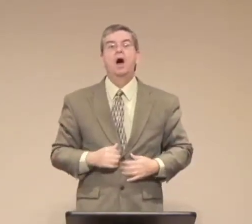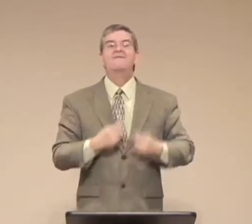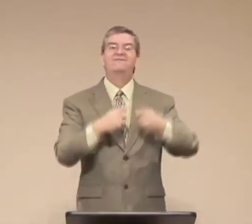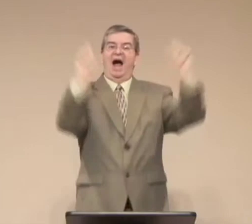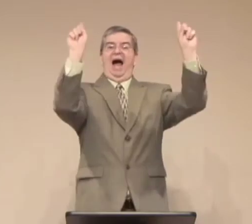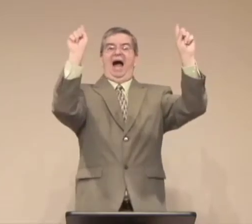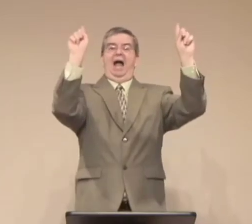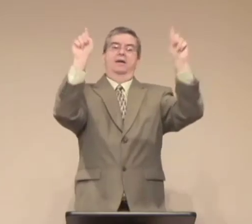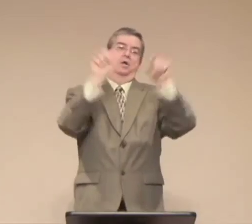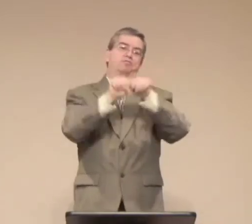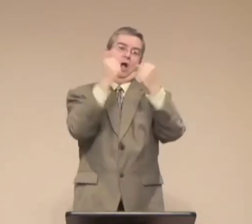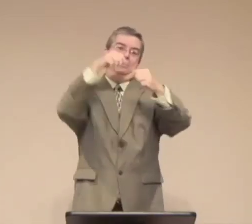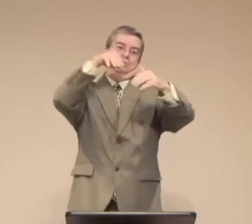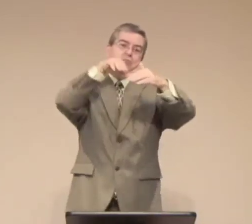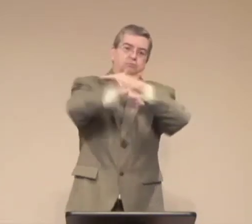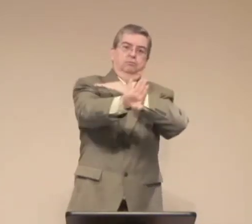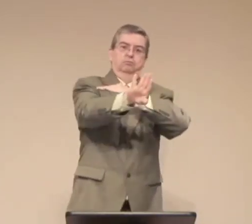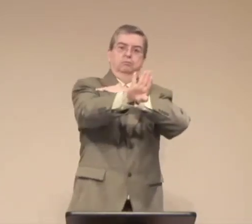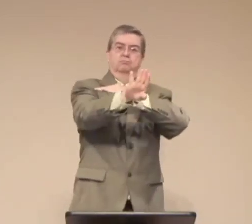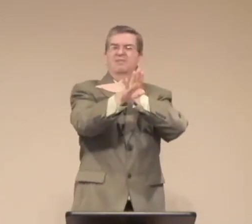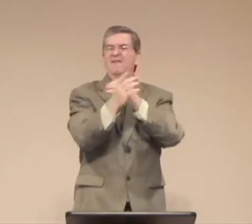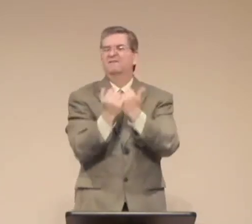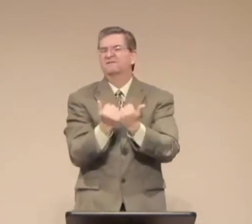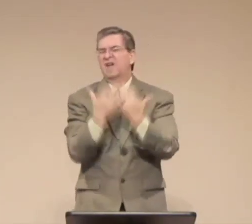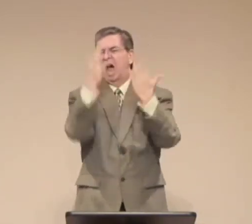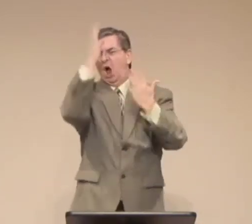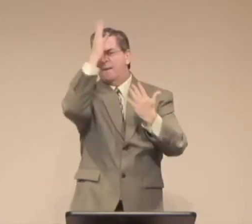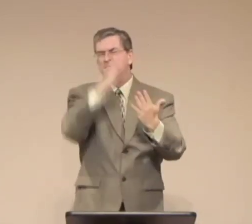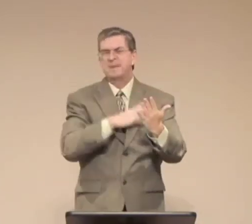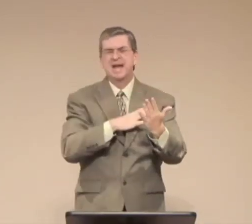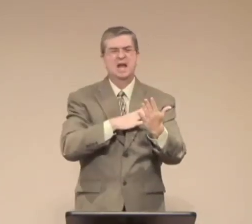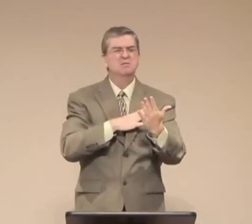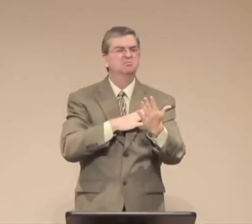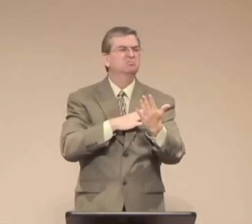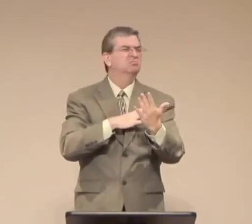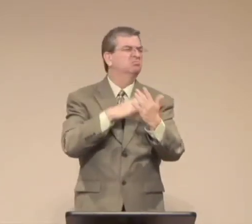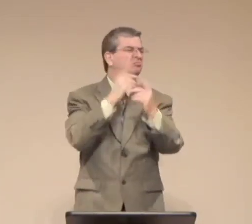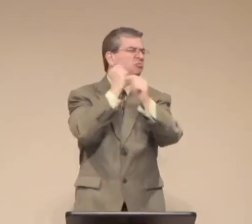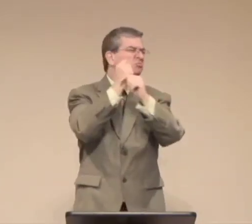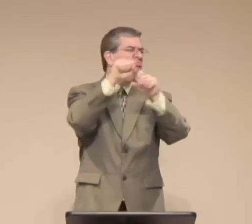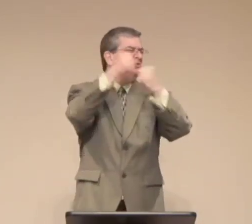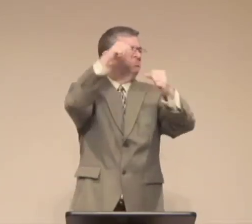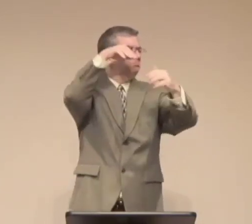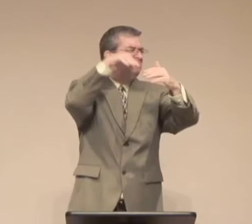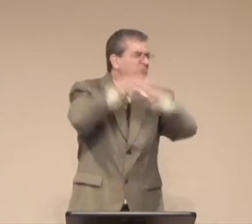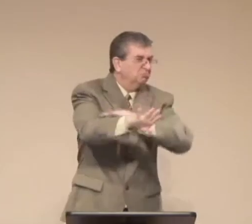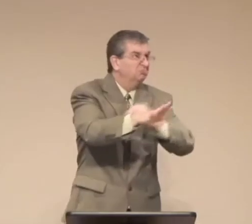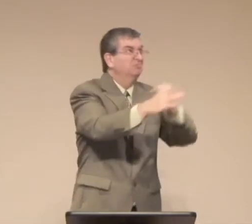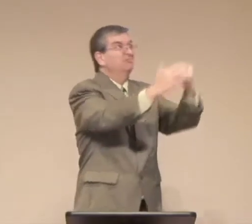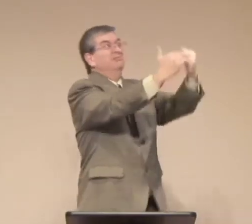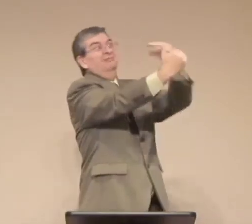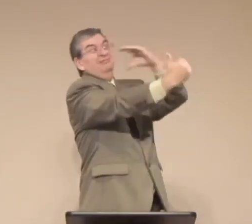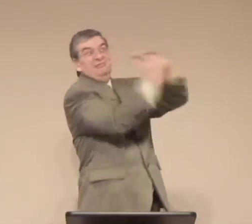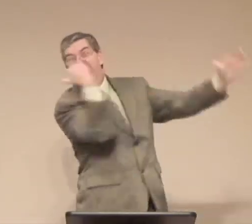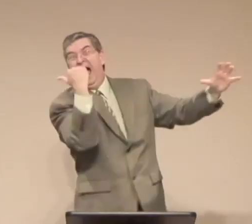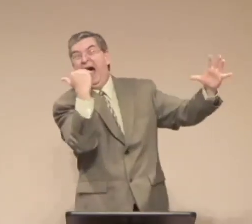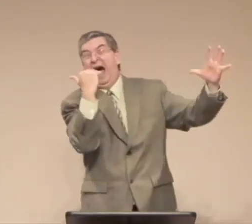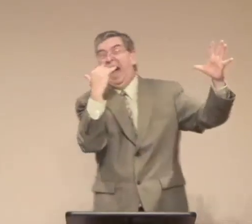someone finally came in. He was a fireman.